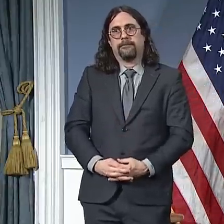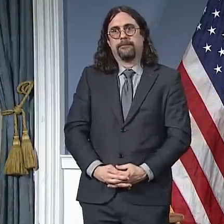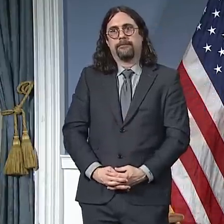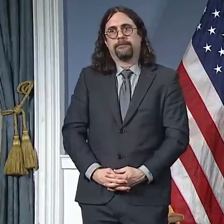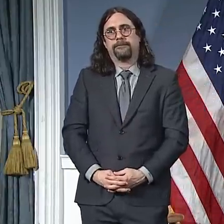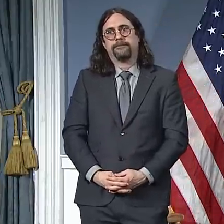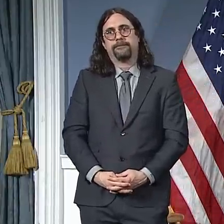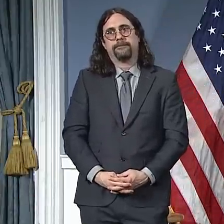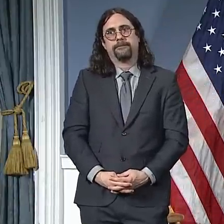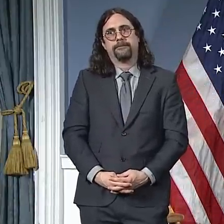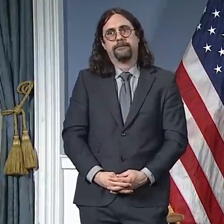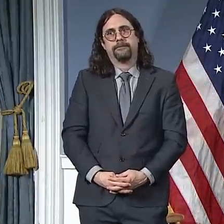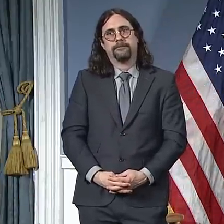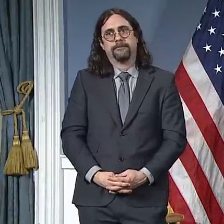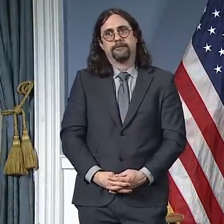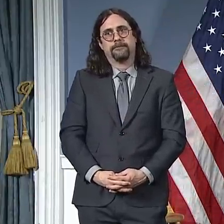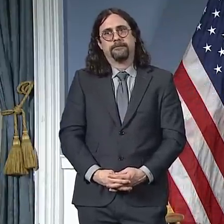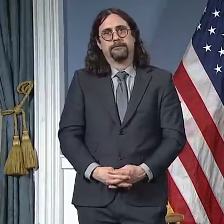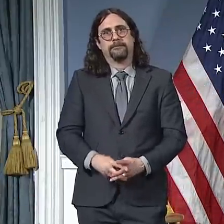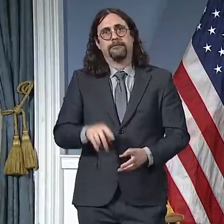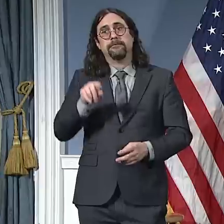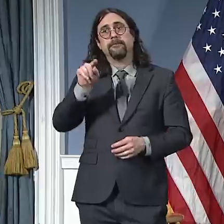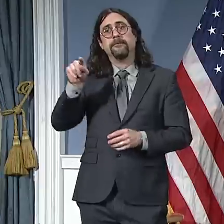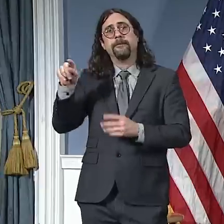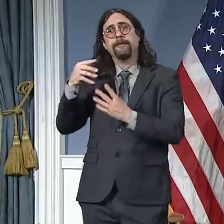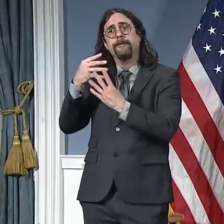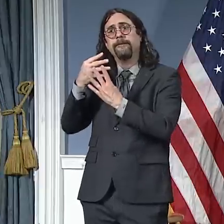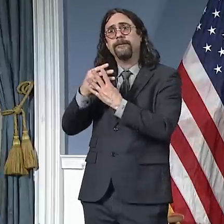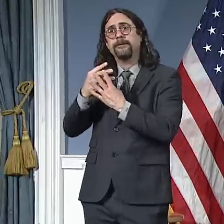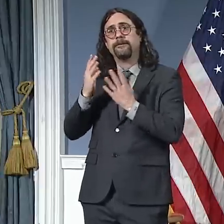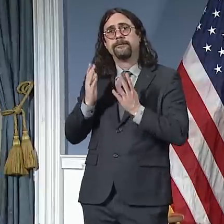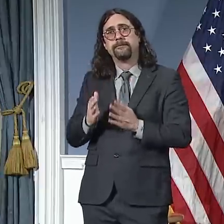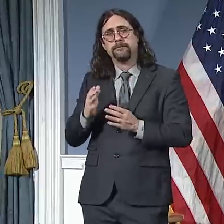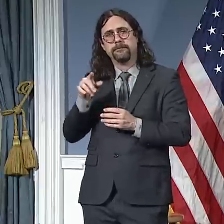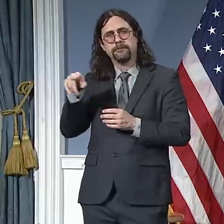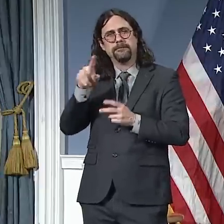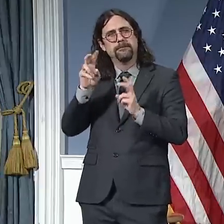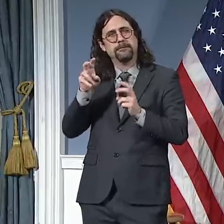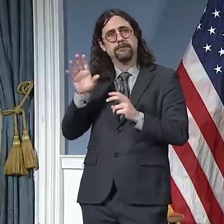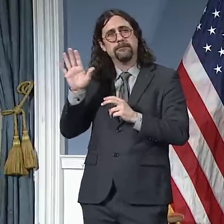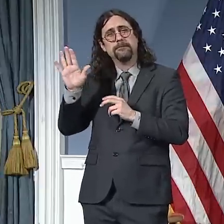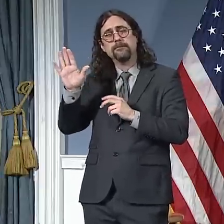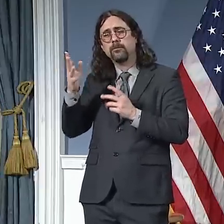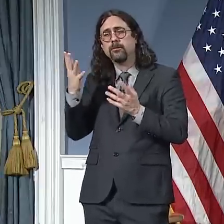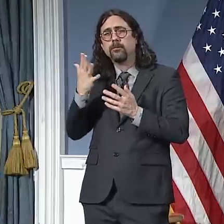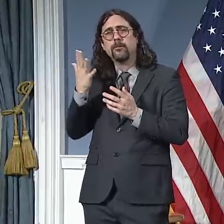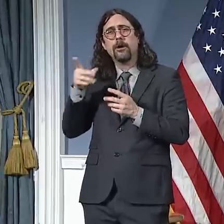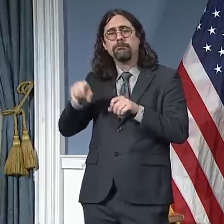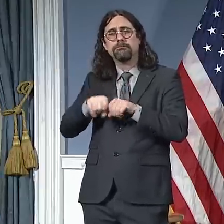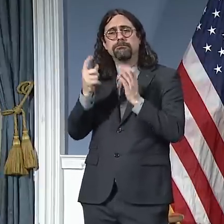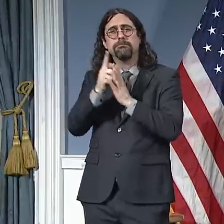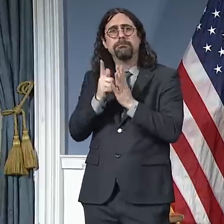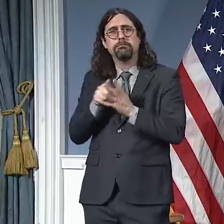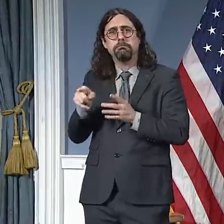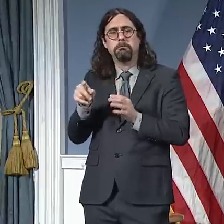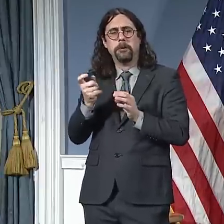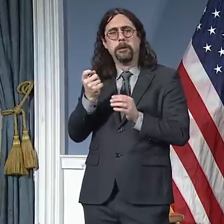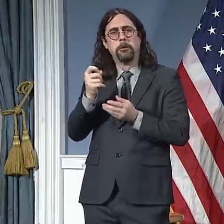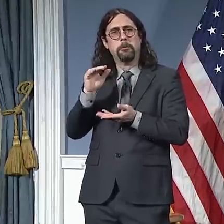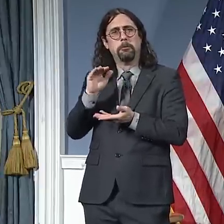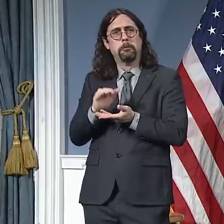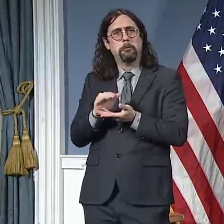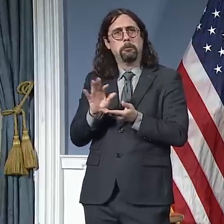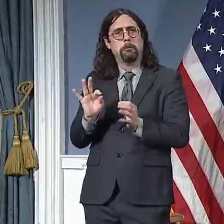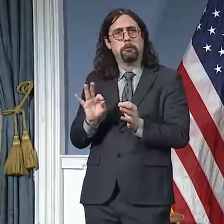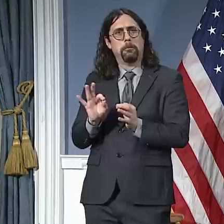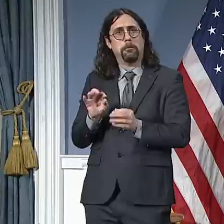time left to serve, want to see the maximum number of people that we can safely get out. But I also know there's a lot